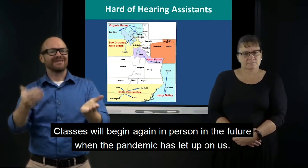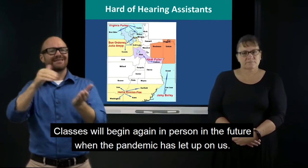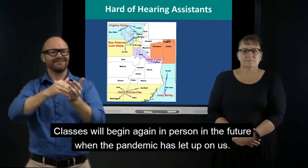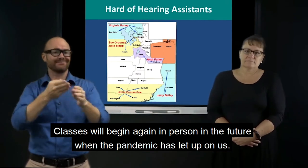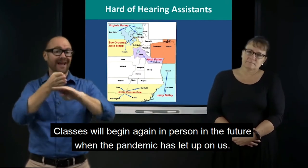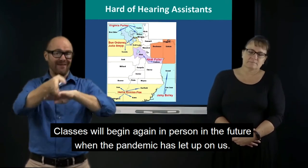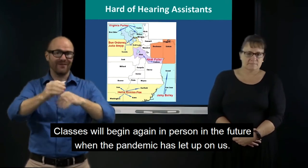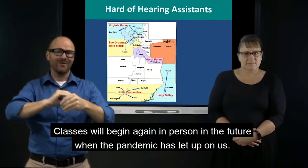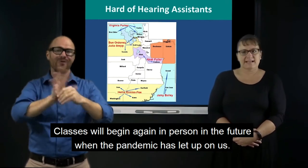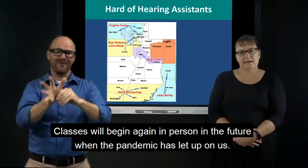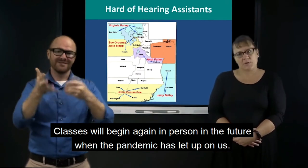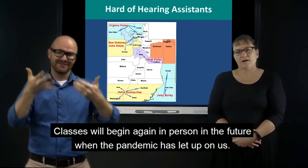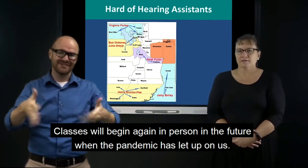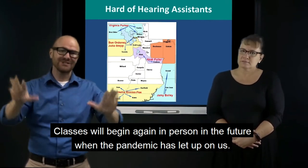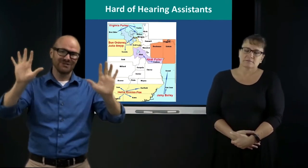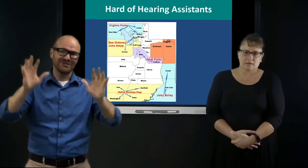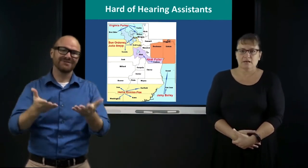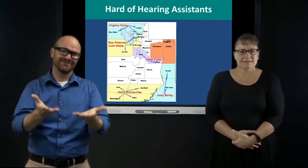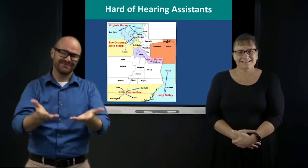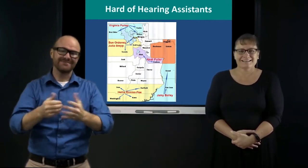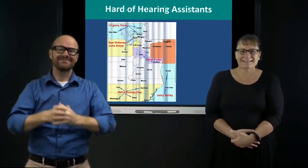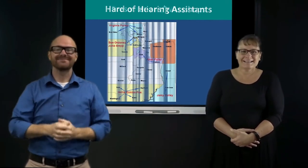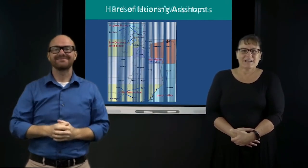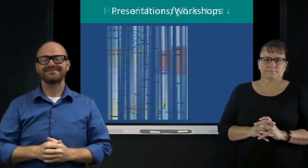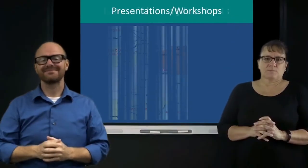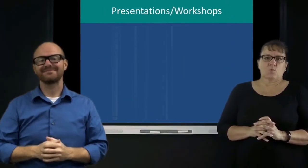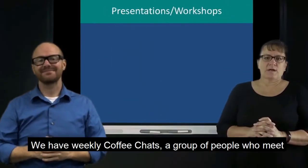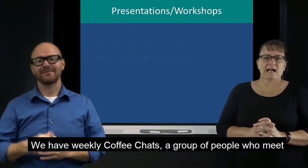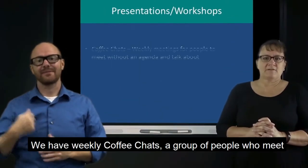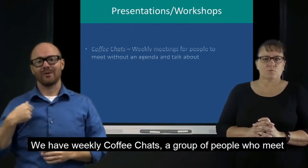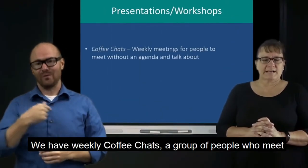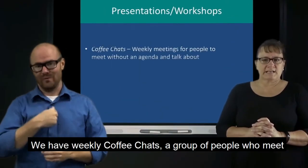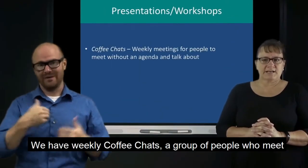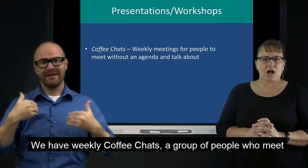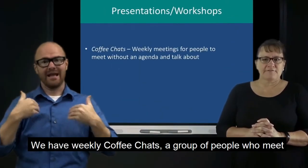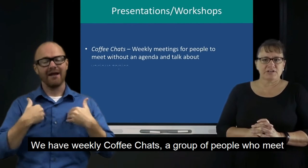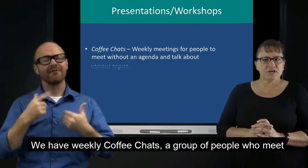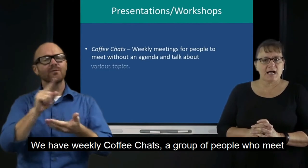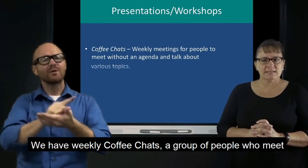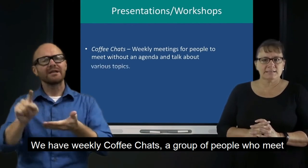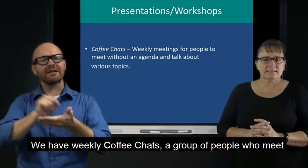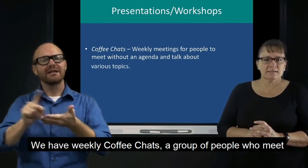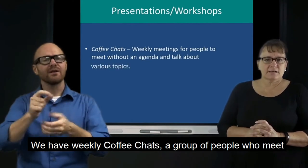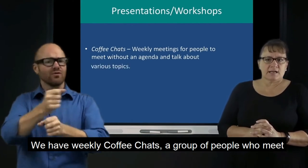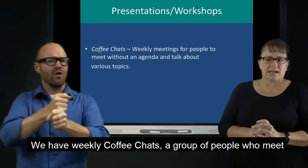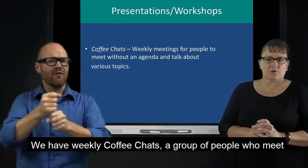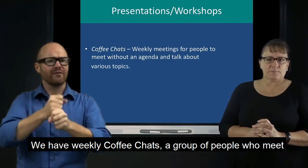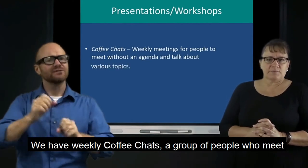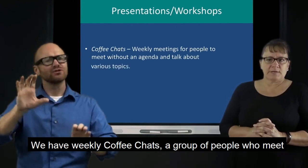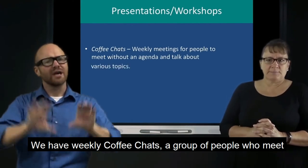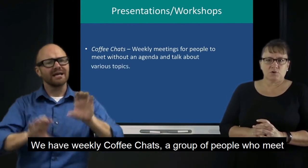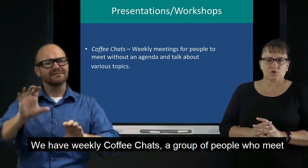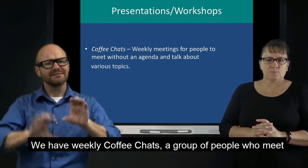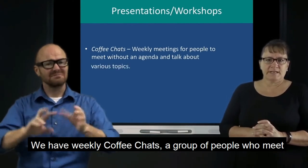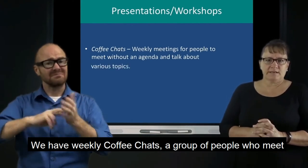let up on us. We have weekly coffee chats, a group of people who meet